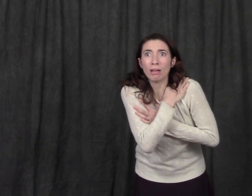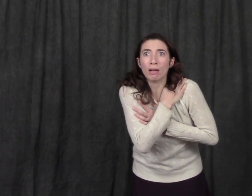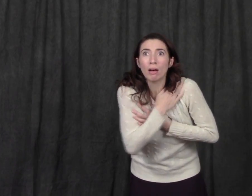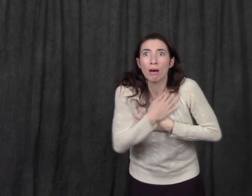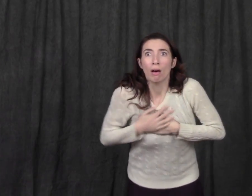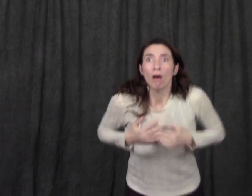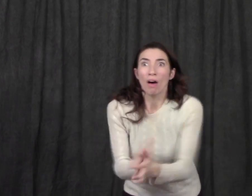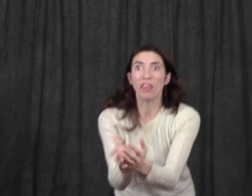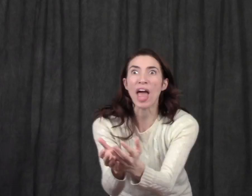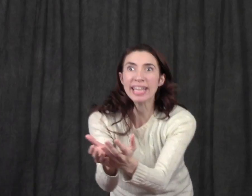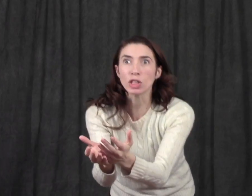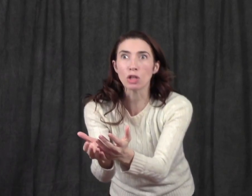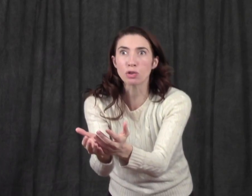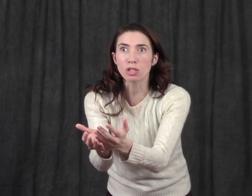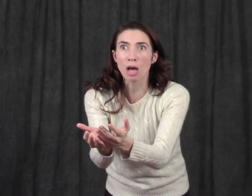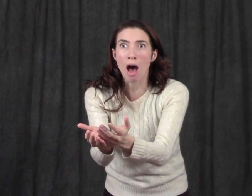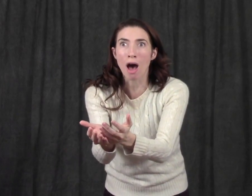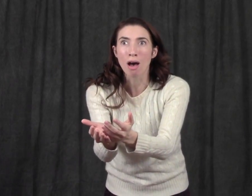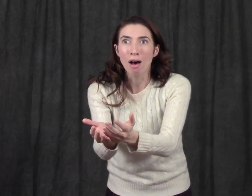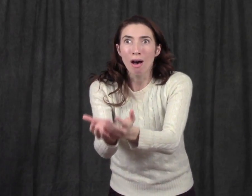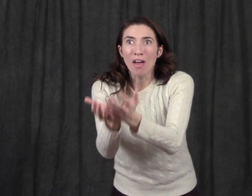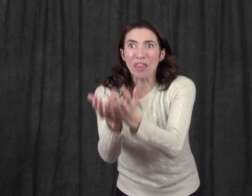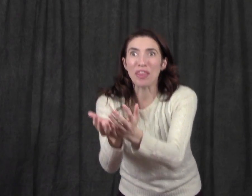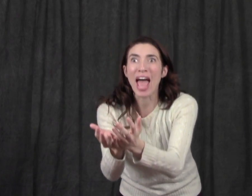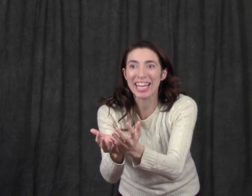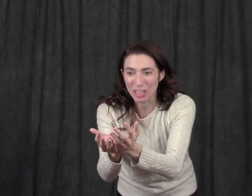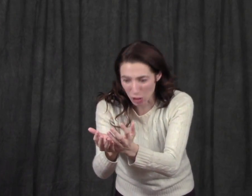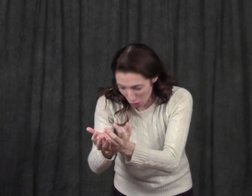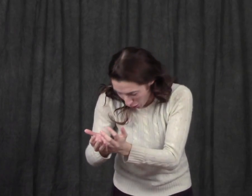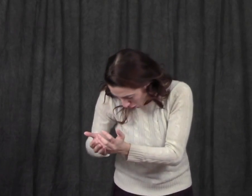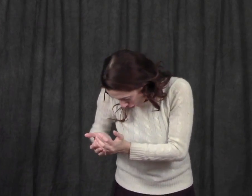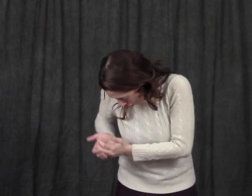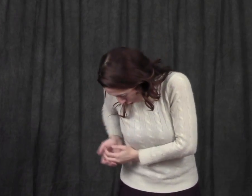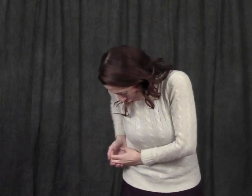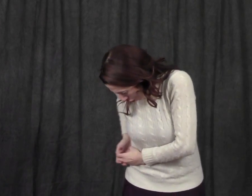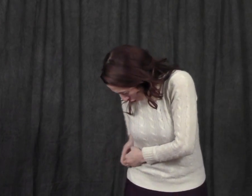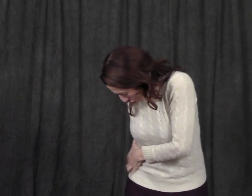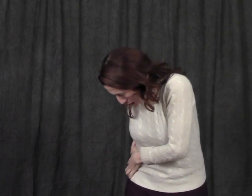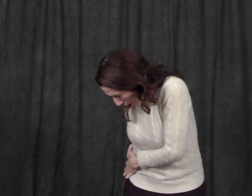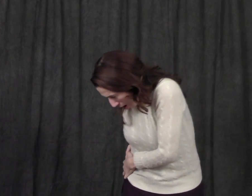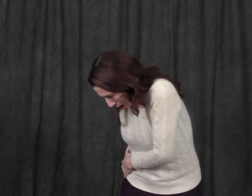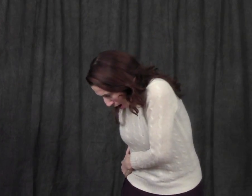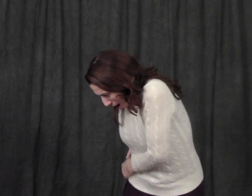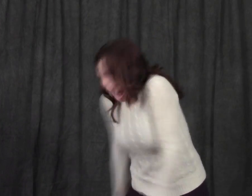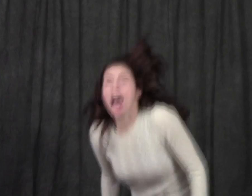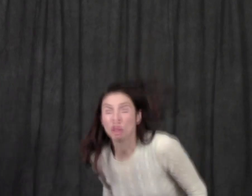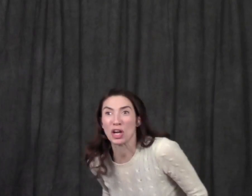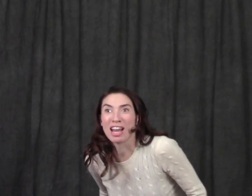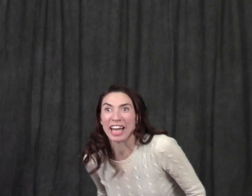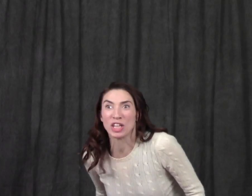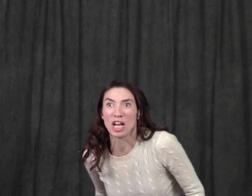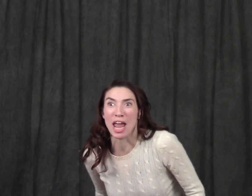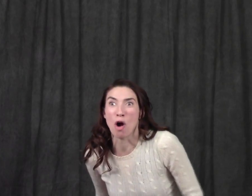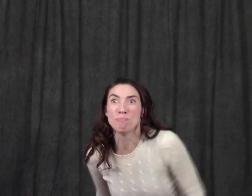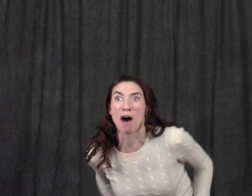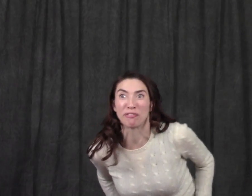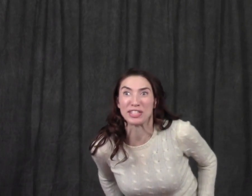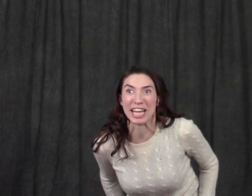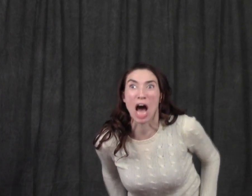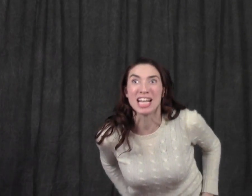thank you sir, thank you. Out you like a little moth dear, a